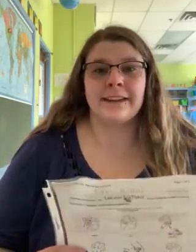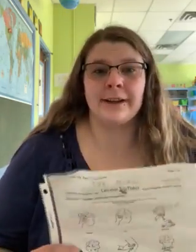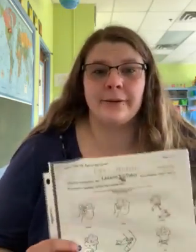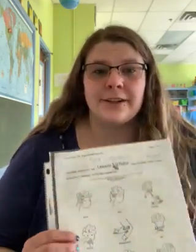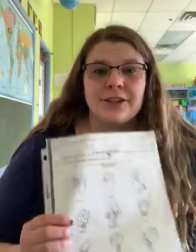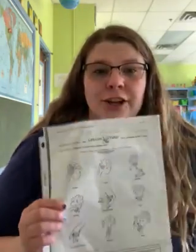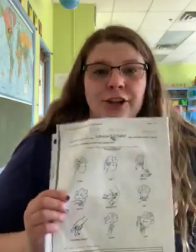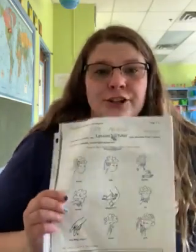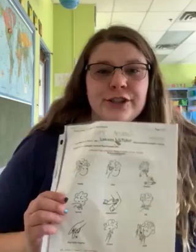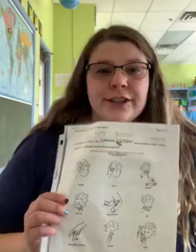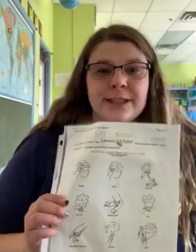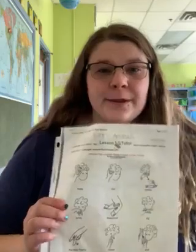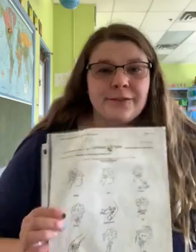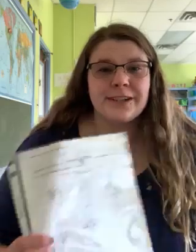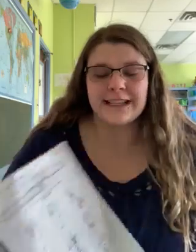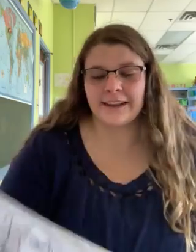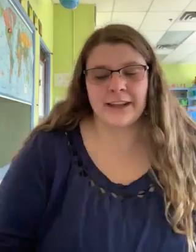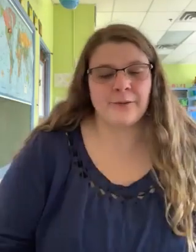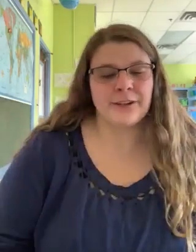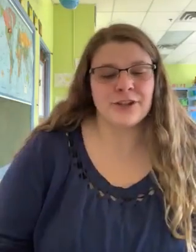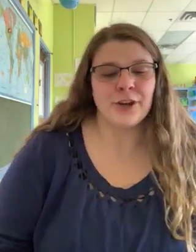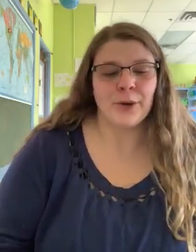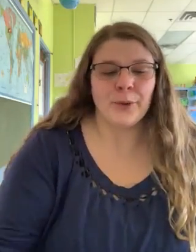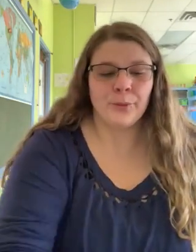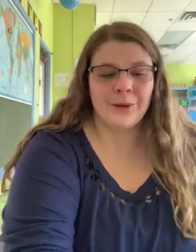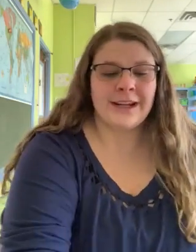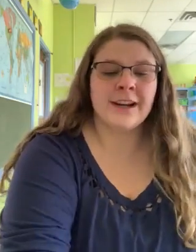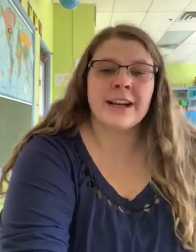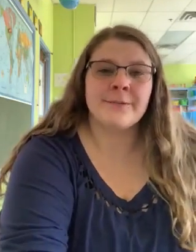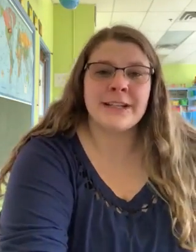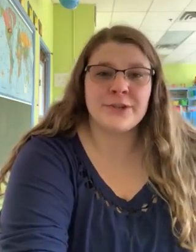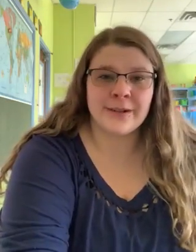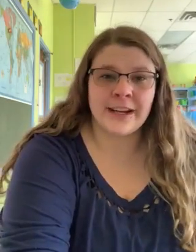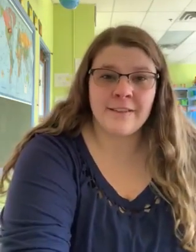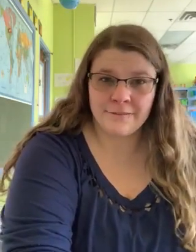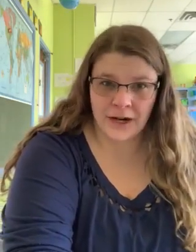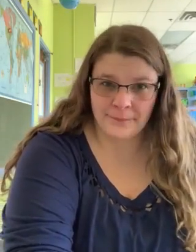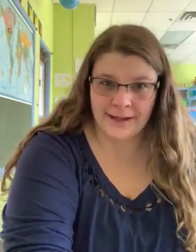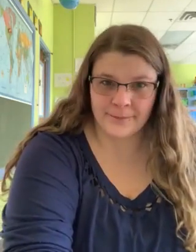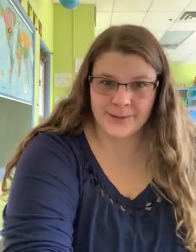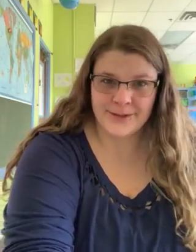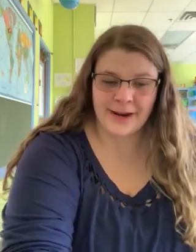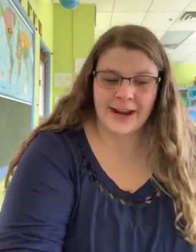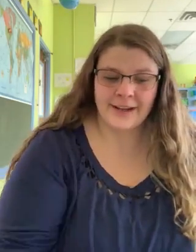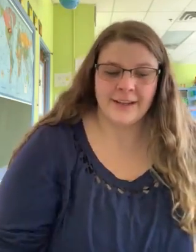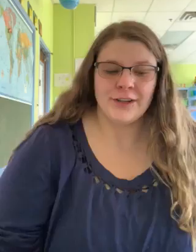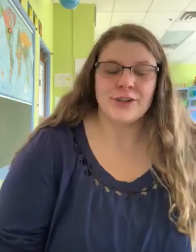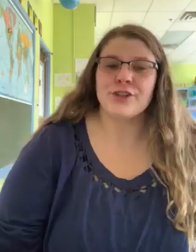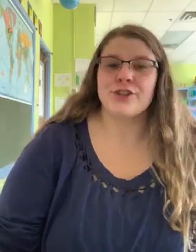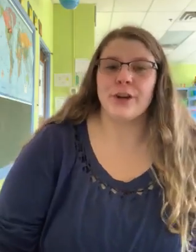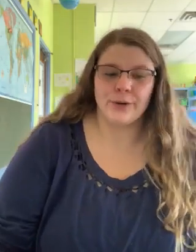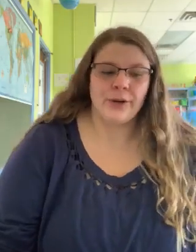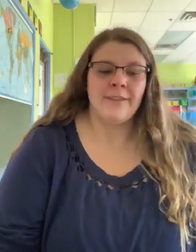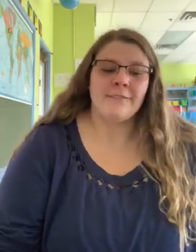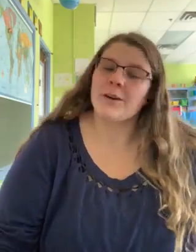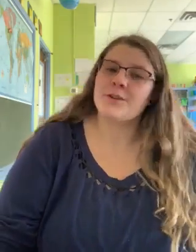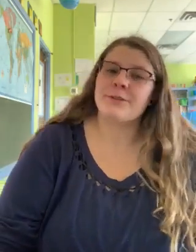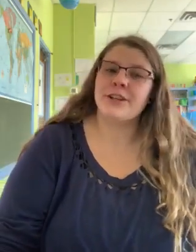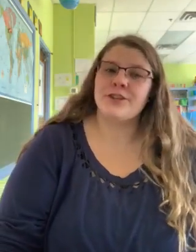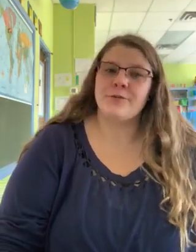language. So this week for sign language we are gonna be doing farm animals, okay? So first we're gonna do